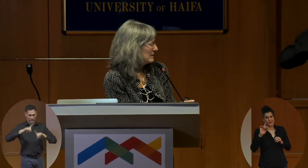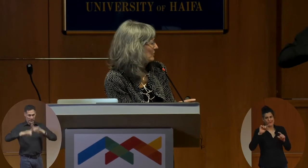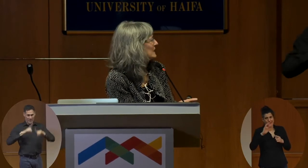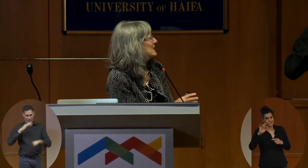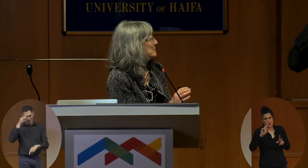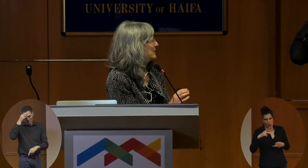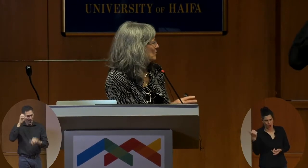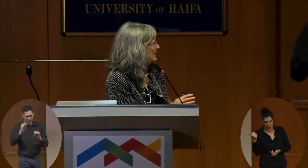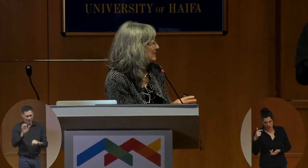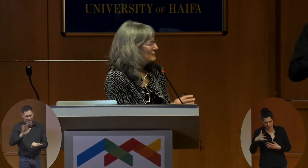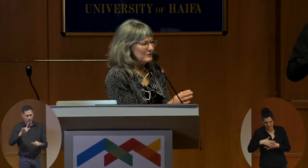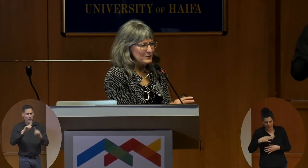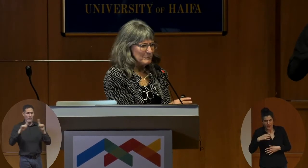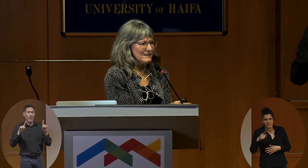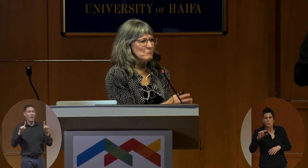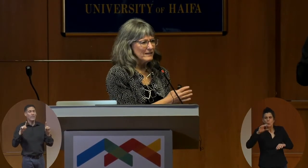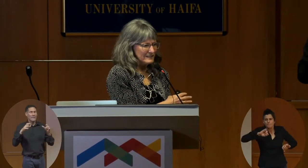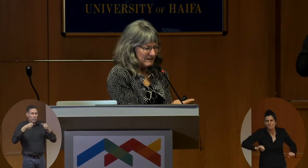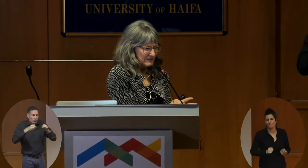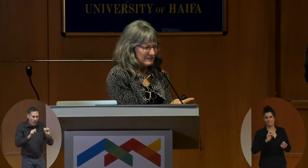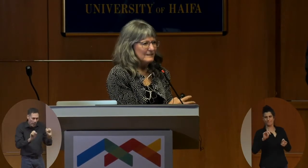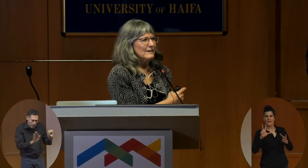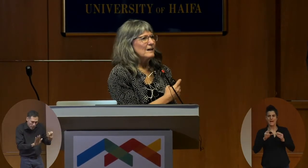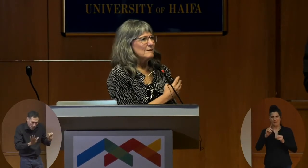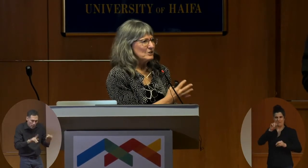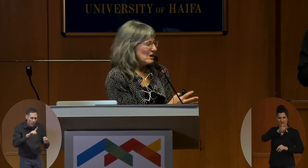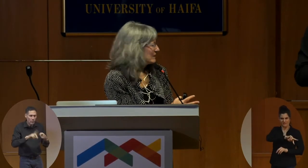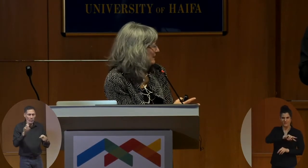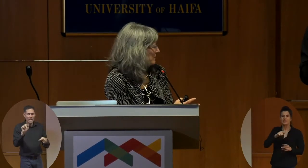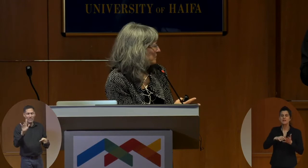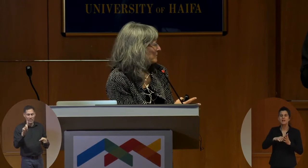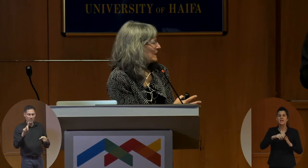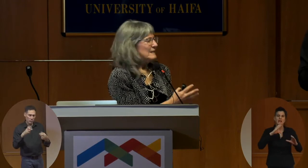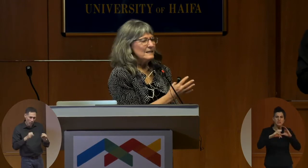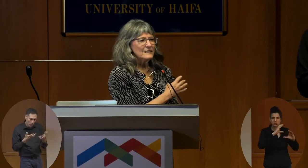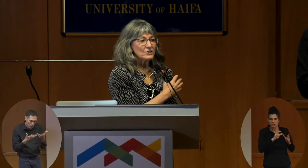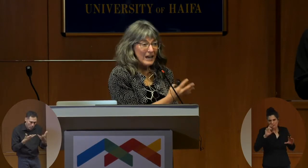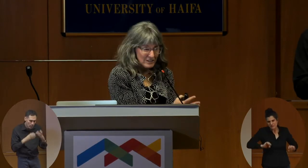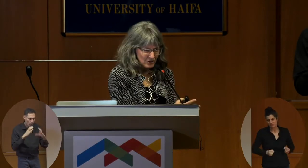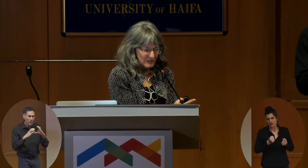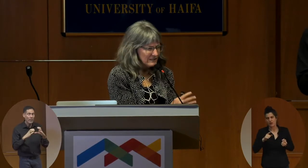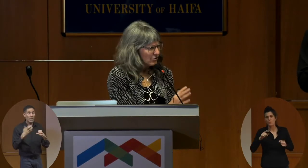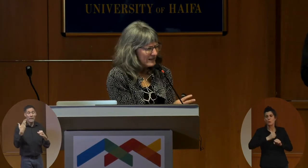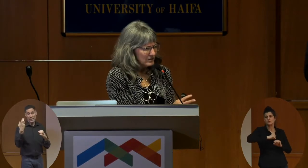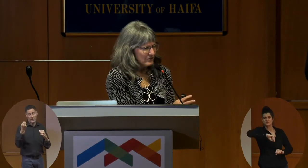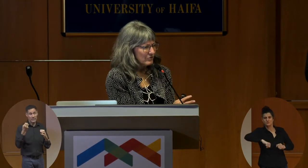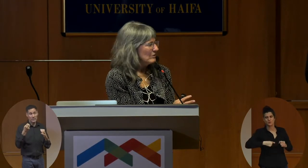actually. But he's trying to use fingerspelling with David to talk to him. He's gesturing. He's a great gesturer.